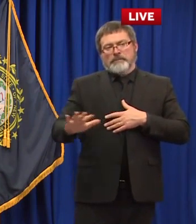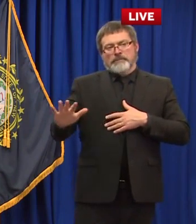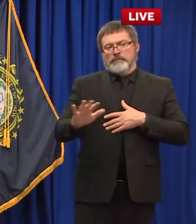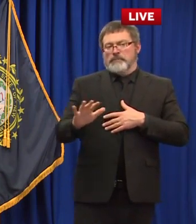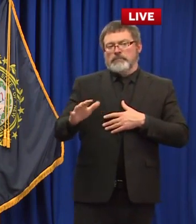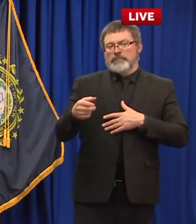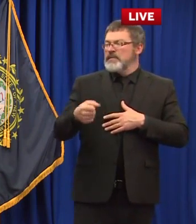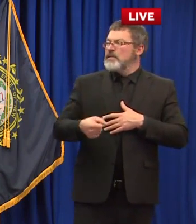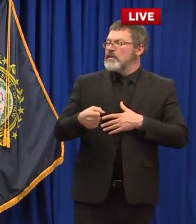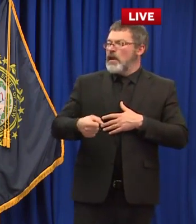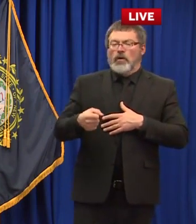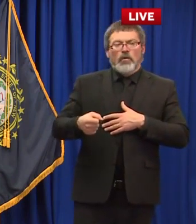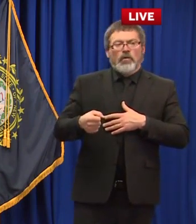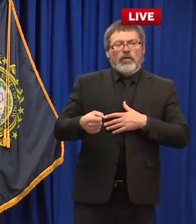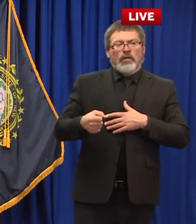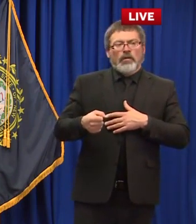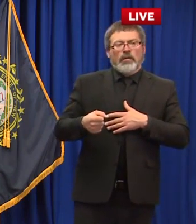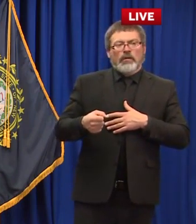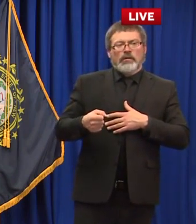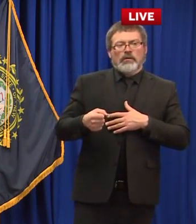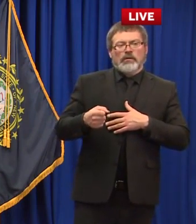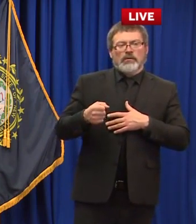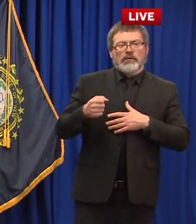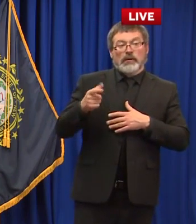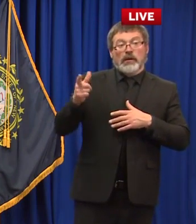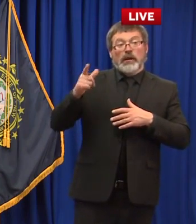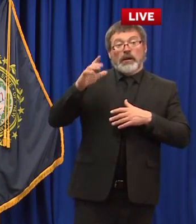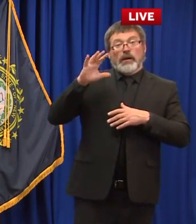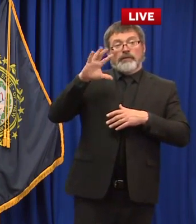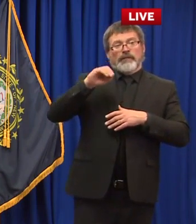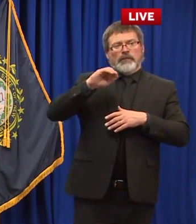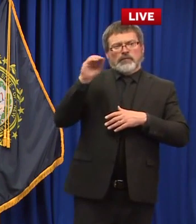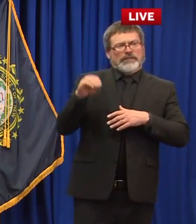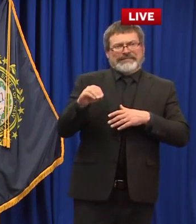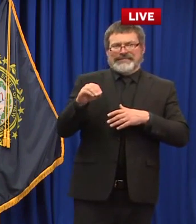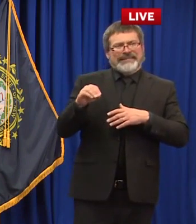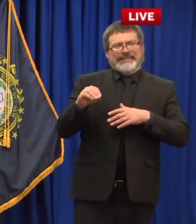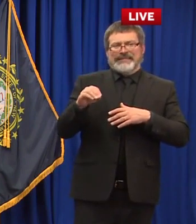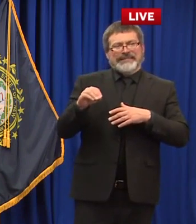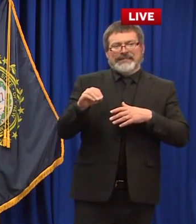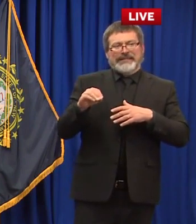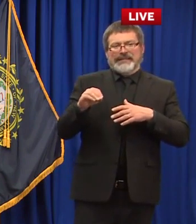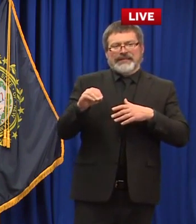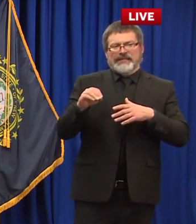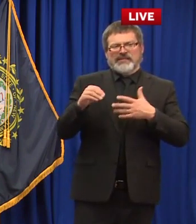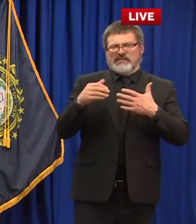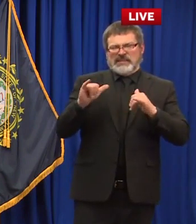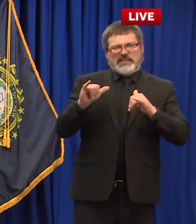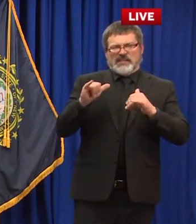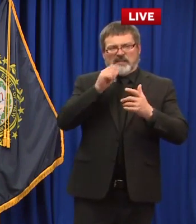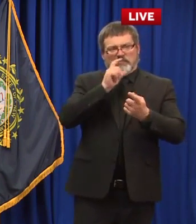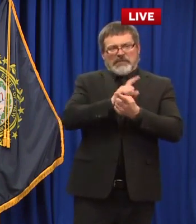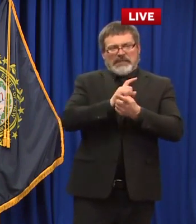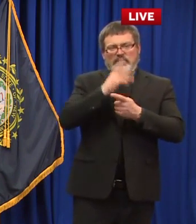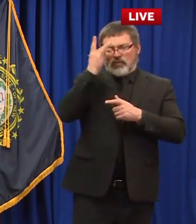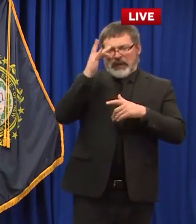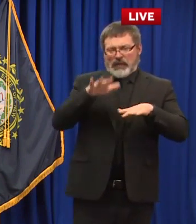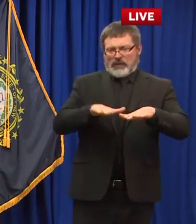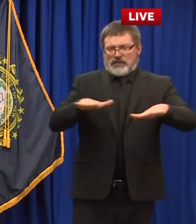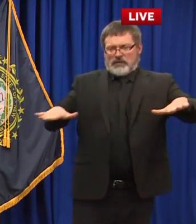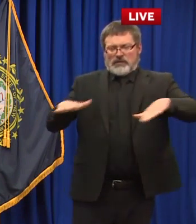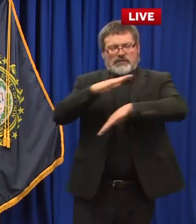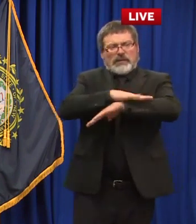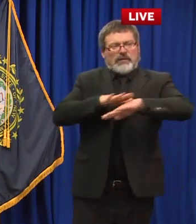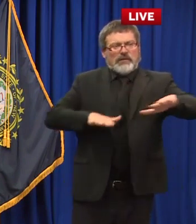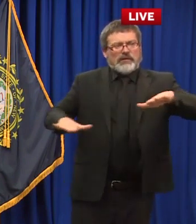percentage of people they'll actually be able to have there uh secondly uh could you tell me if live music is now allowed like